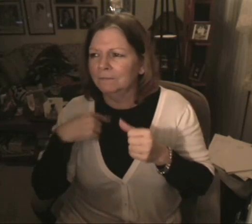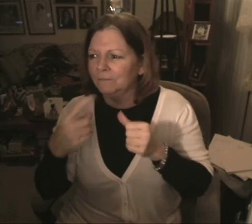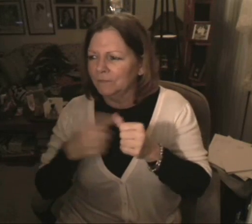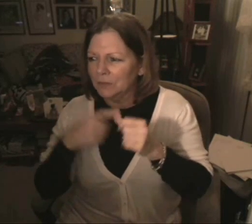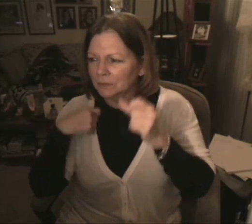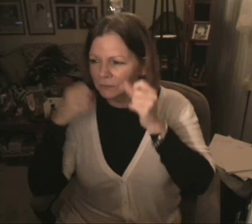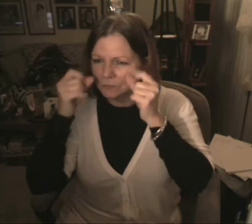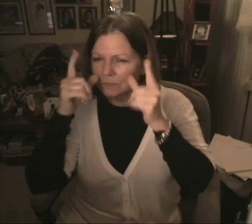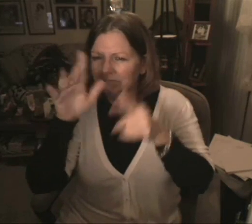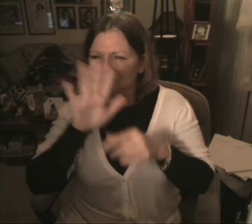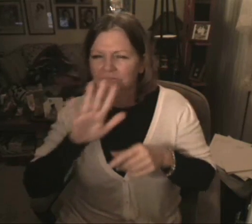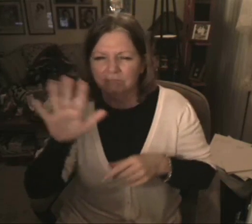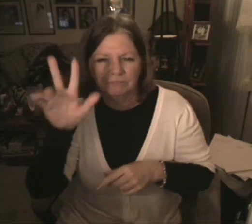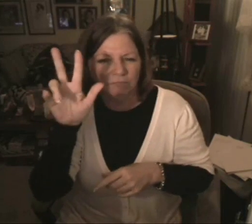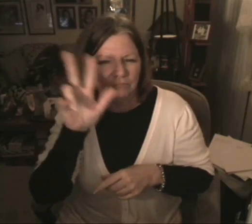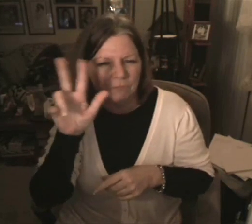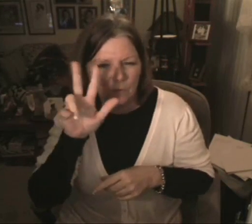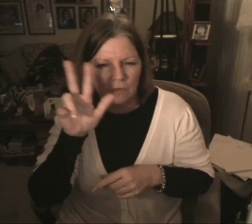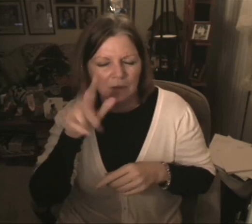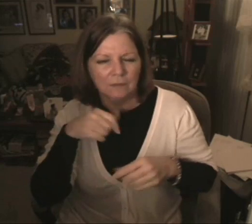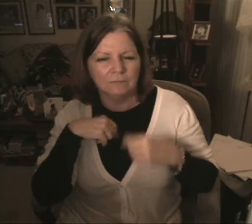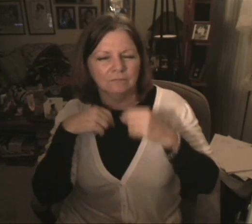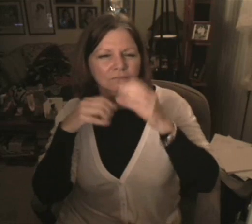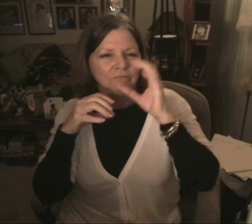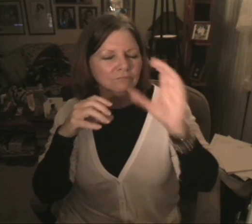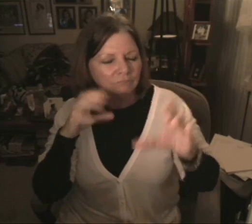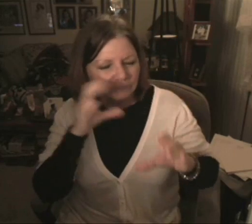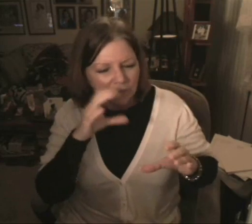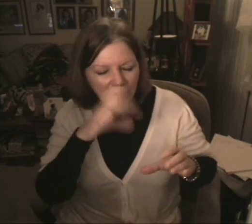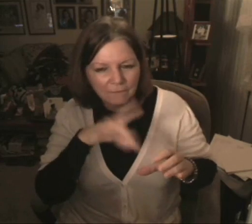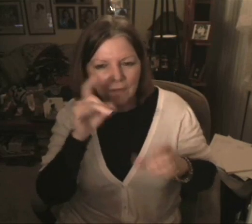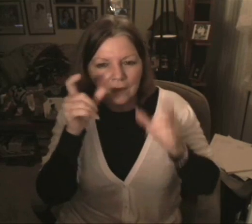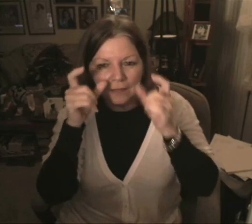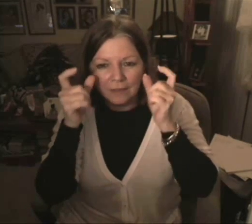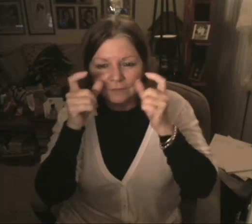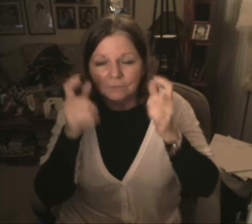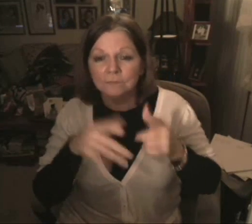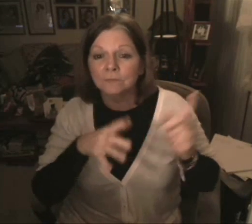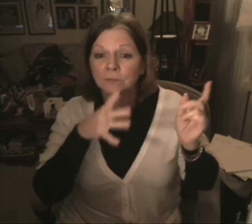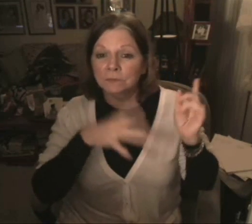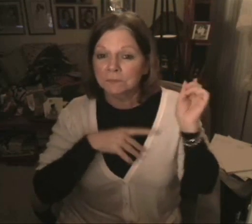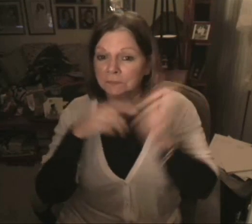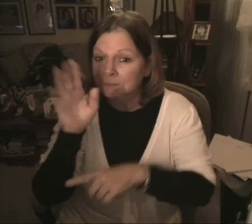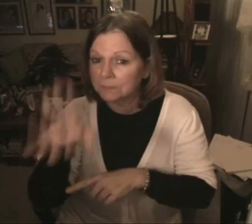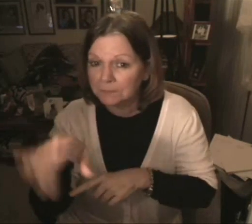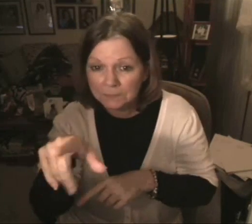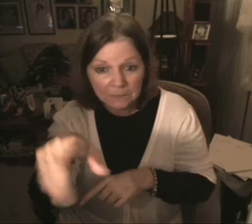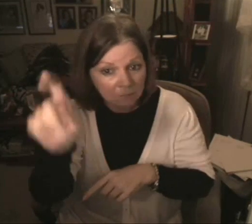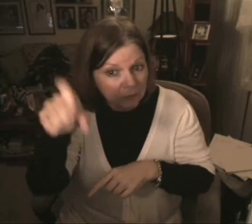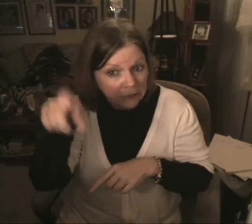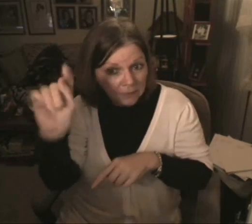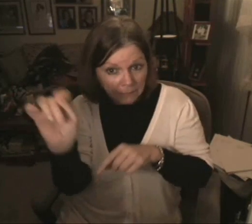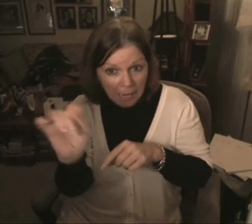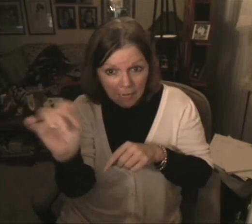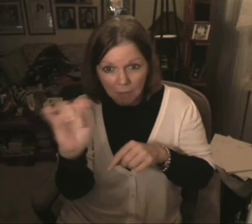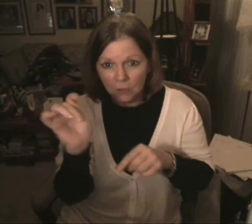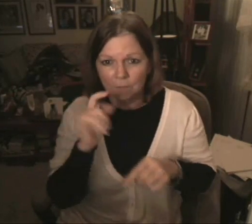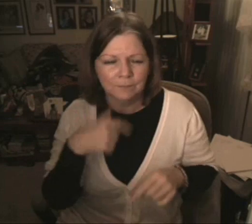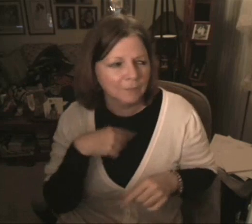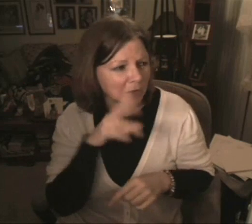Now, Dr. Murray admits to giving Michael propofol, but denies giving him anything that would kill him. The powerful anesthetic propofol often used in surgery,